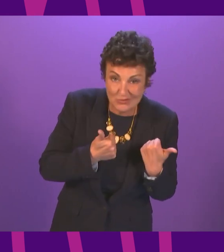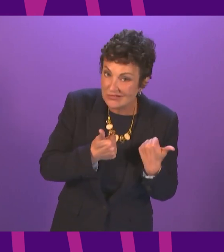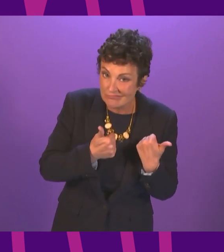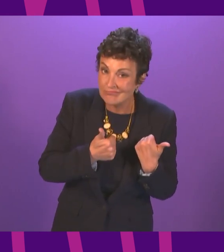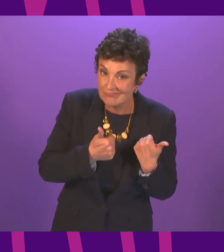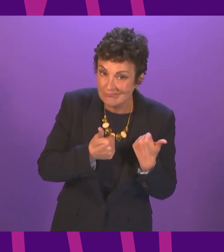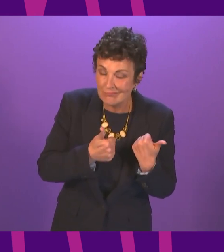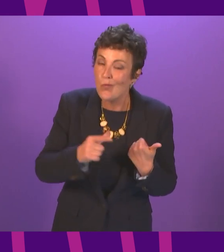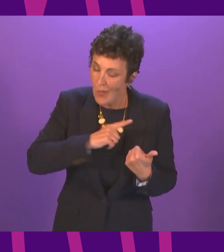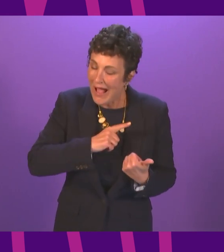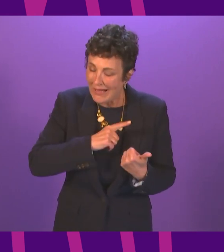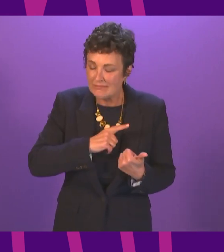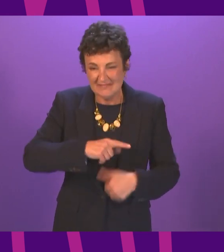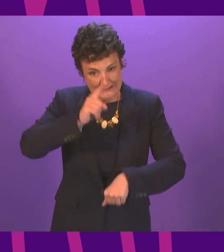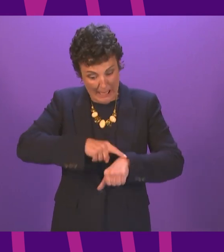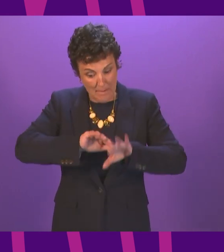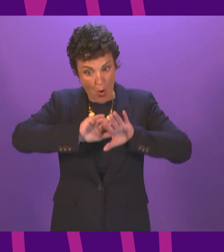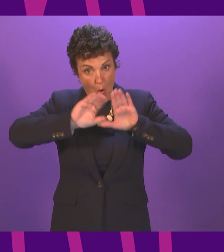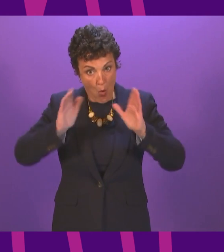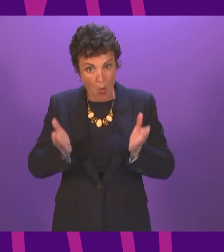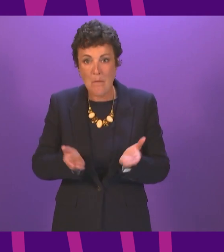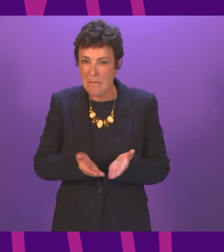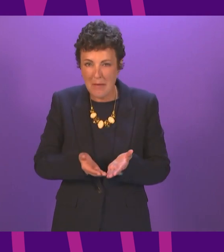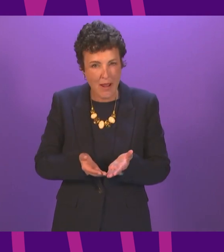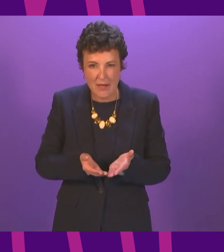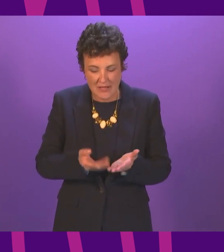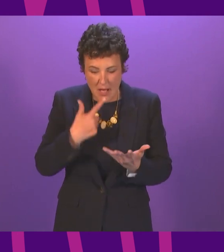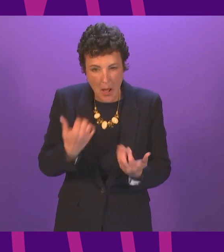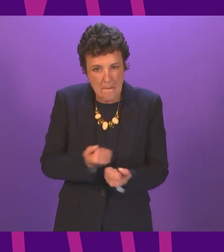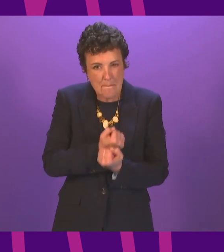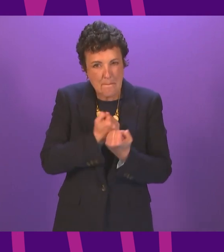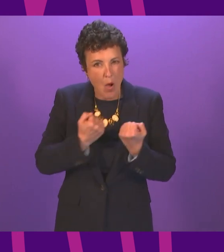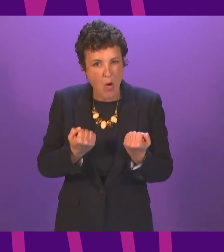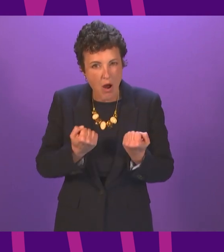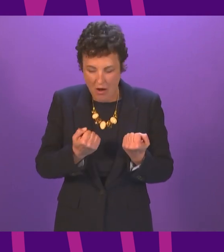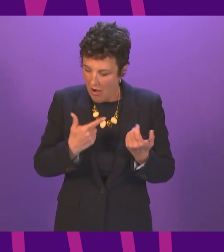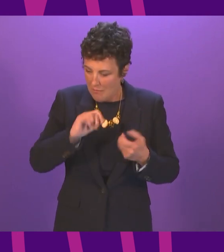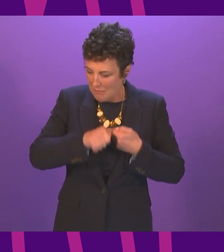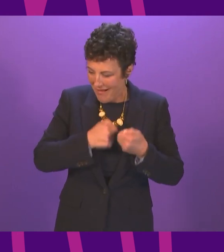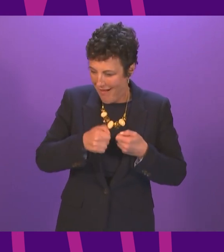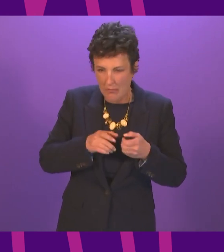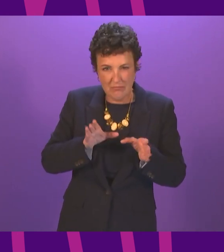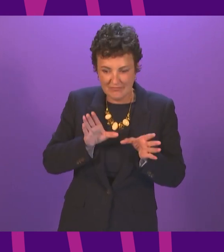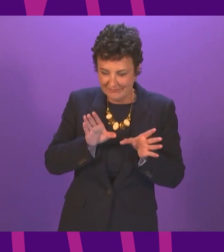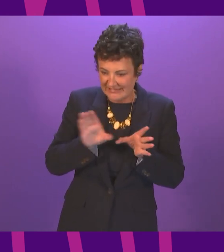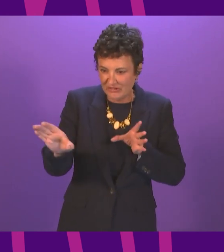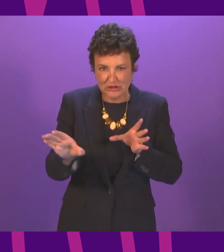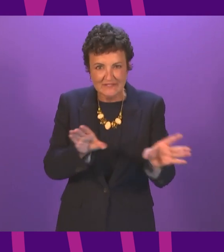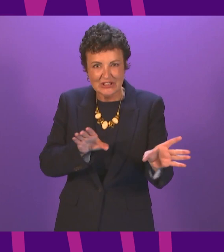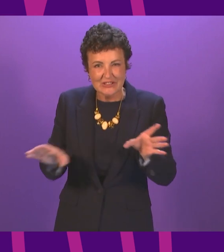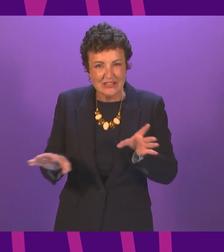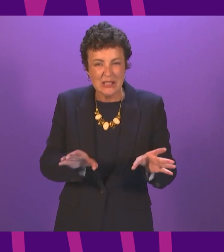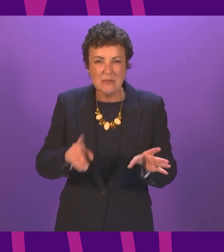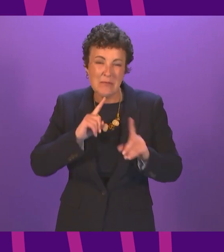is that this is a time globally when fame and often power is forged in division in loud words rather than